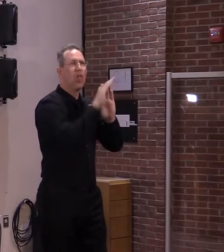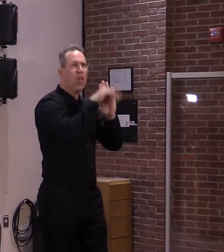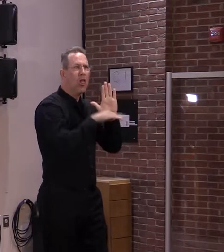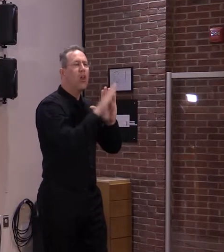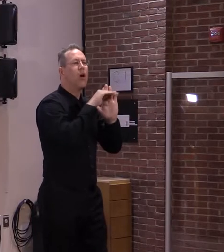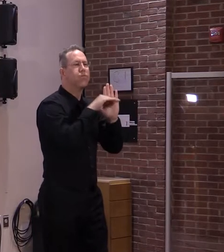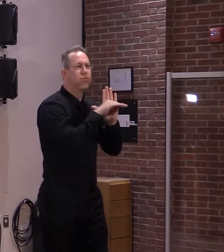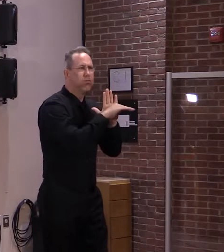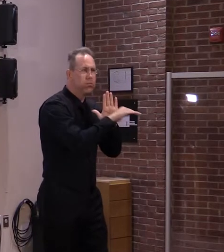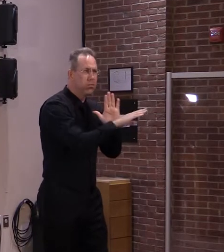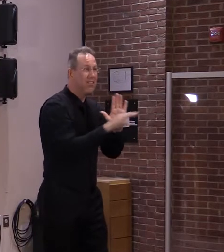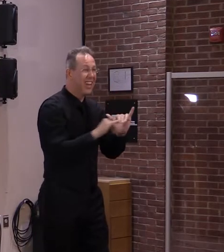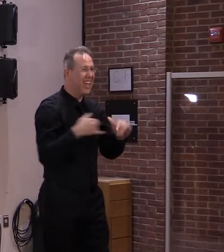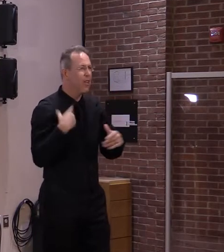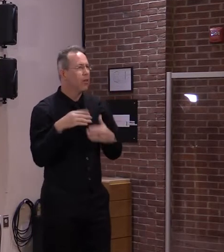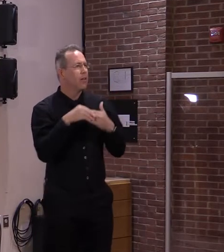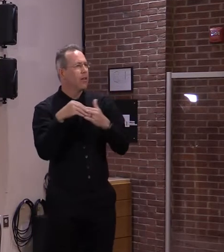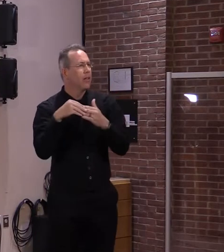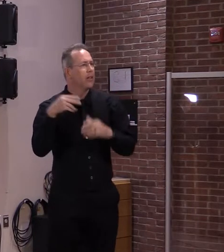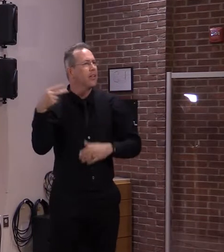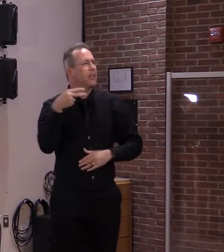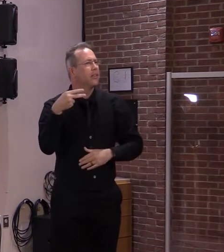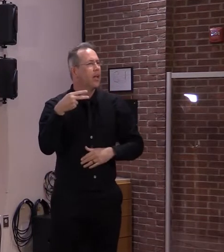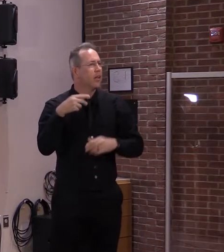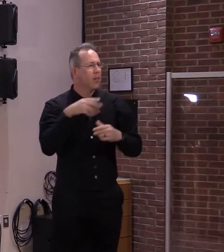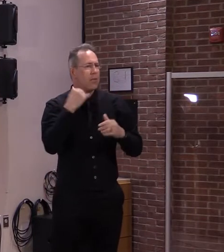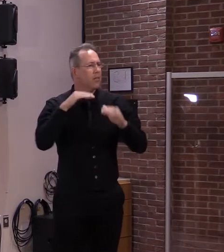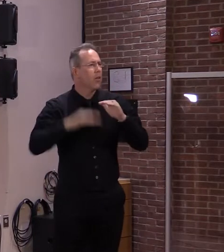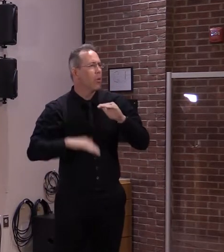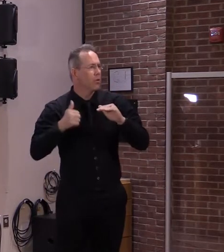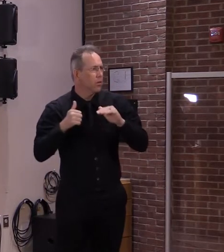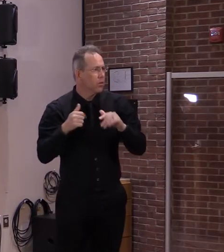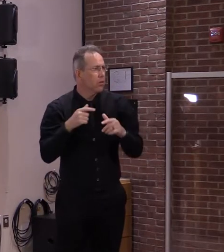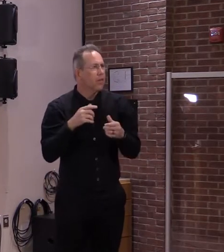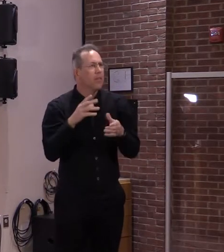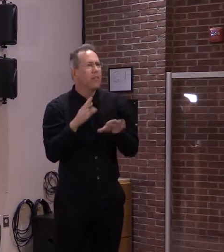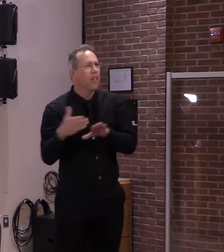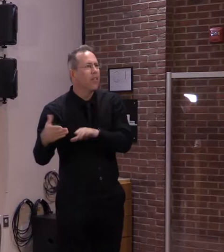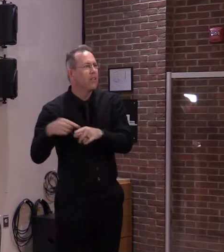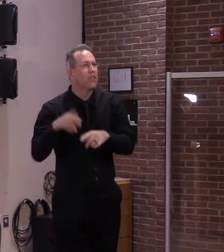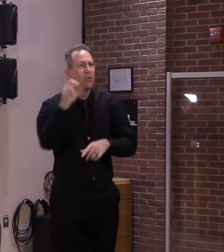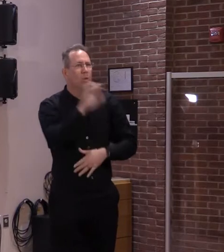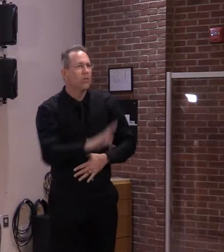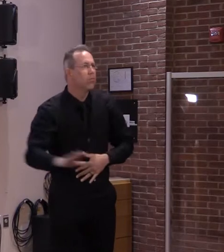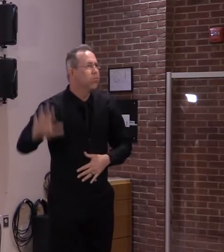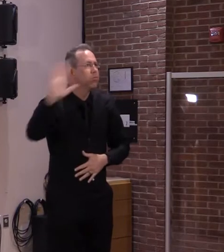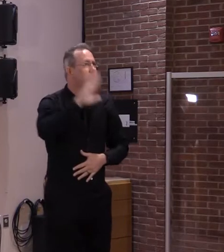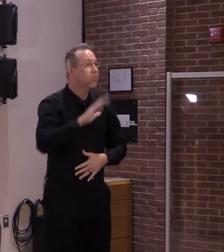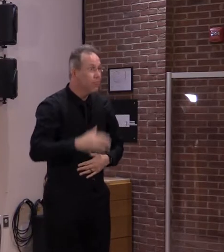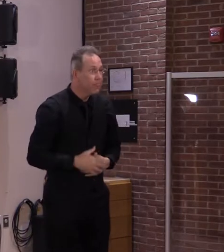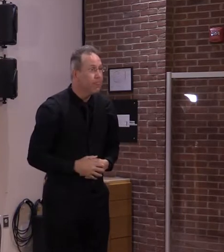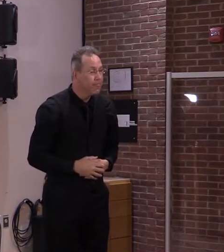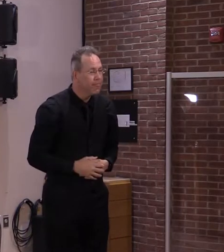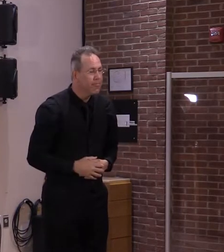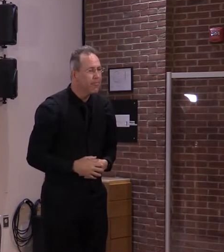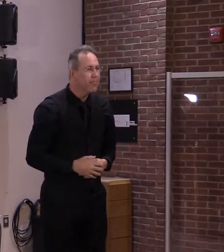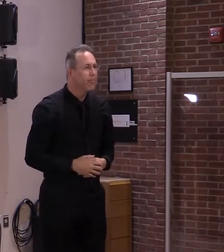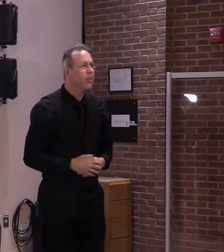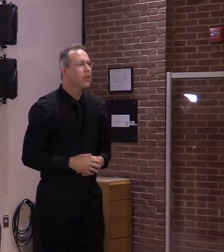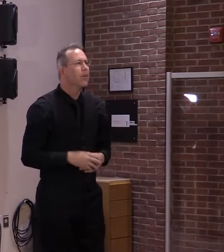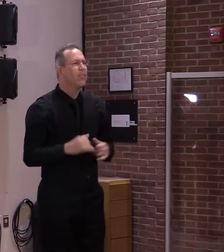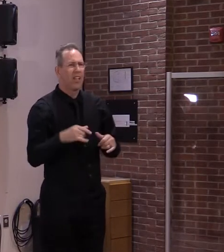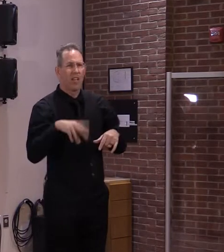hospitalizations on a per capita basis in the country. Further, Vermonters continue to step up and get vaccinated